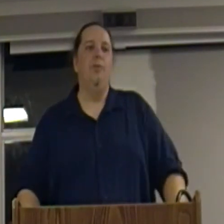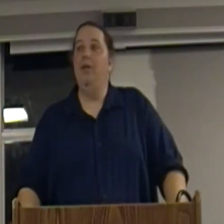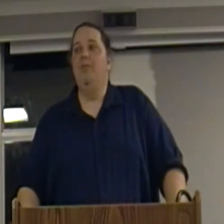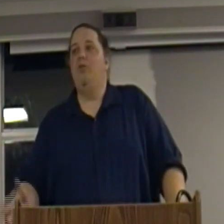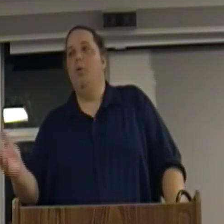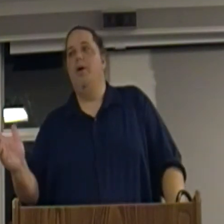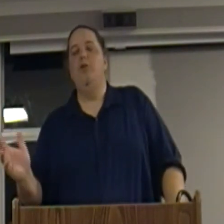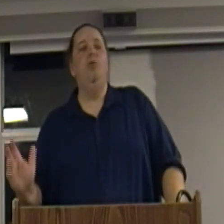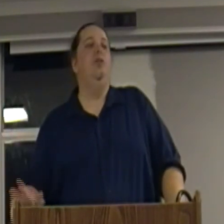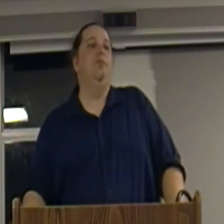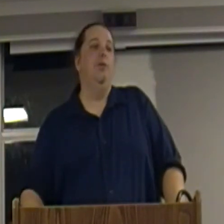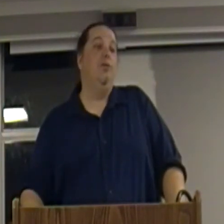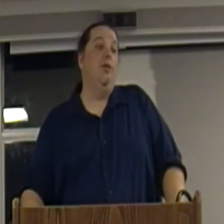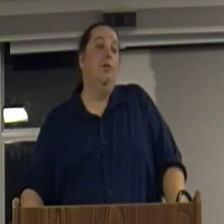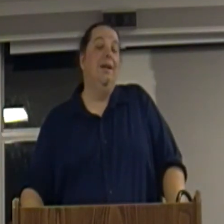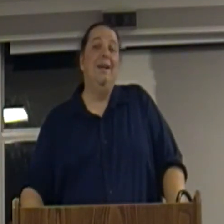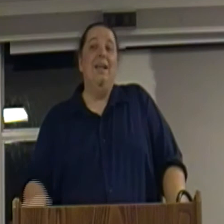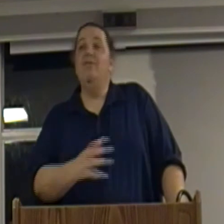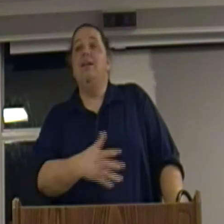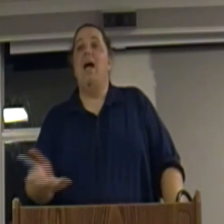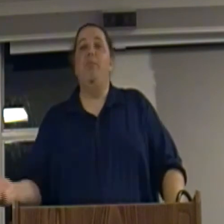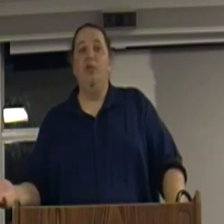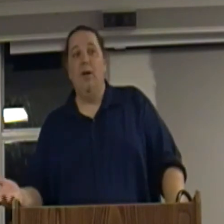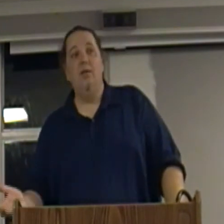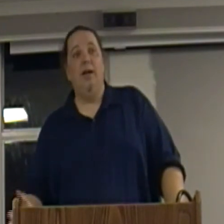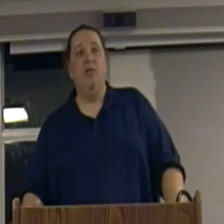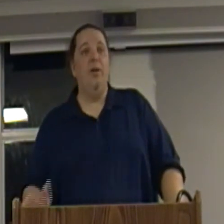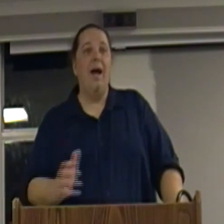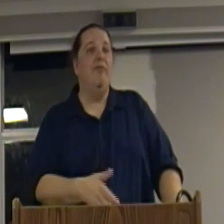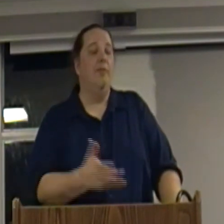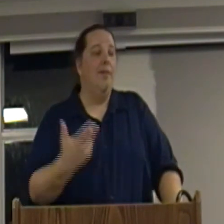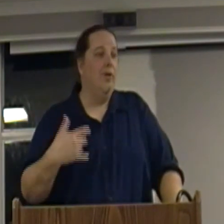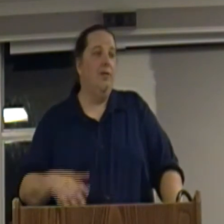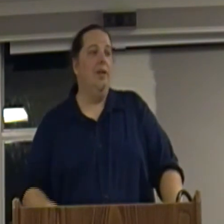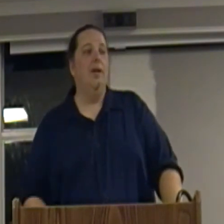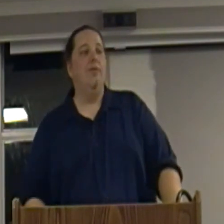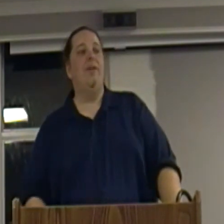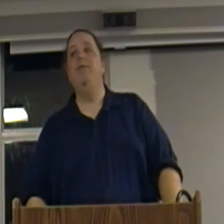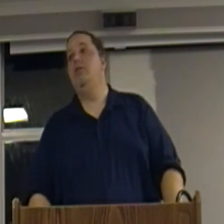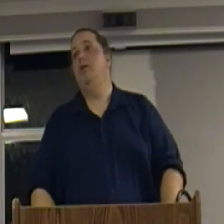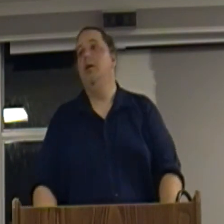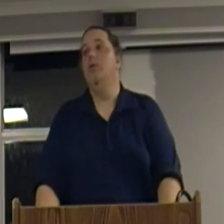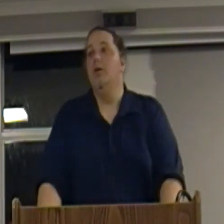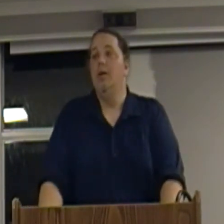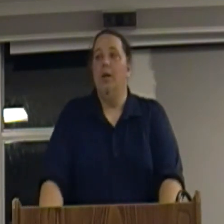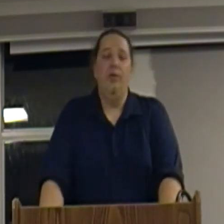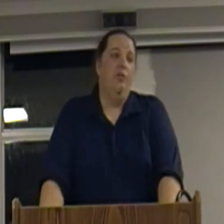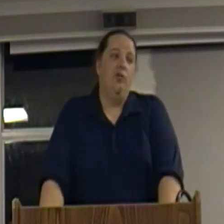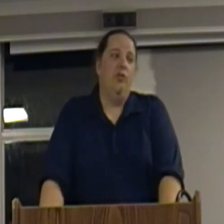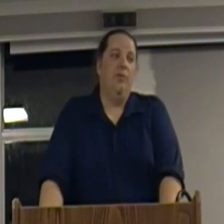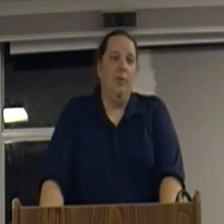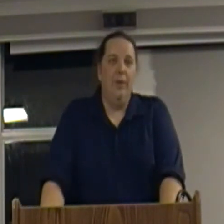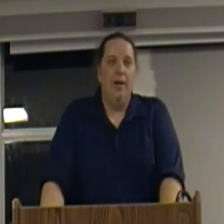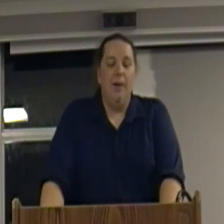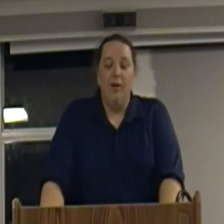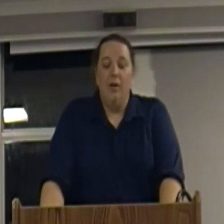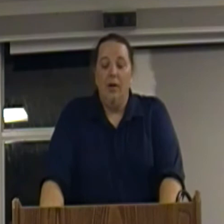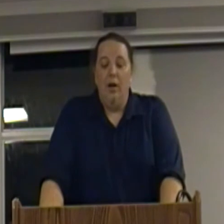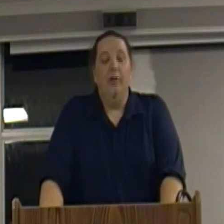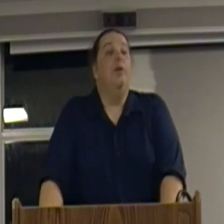but even before we were ever using computers even the capitalists recognize that we have them every five to ten years this isn't just something we make up although